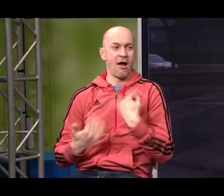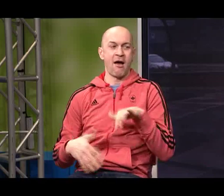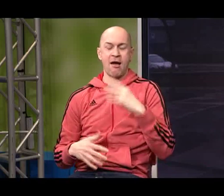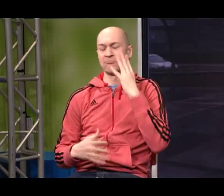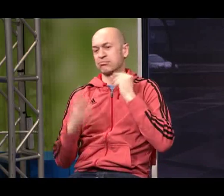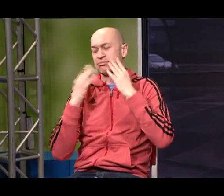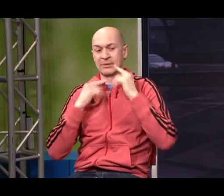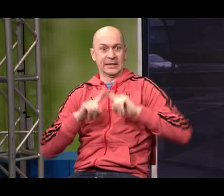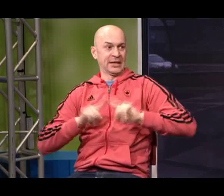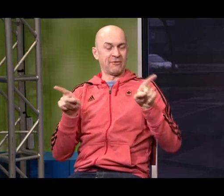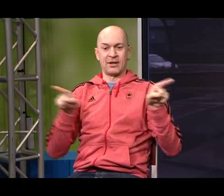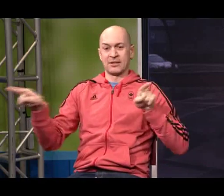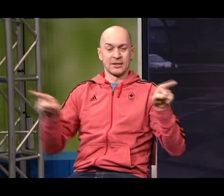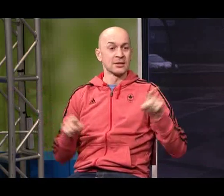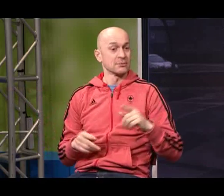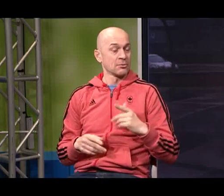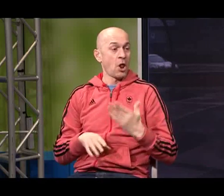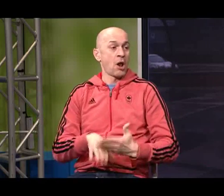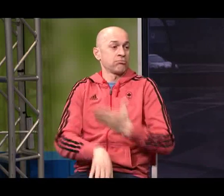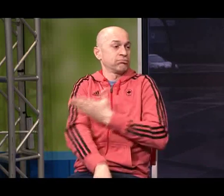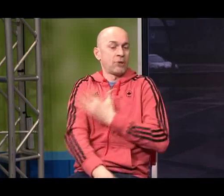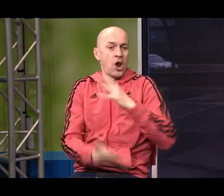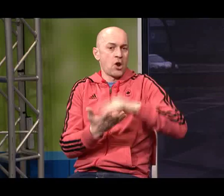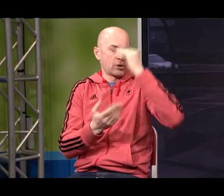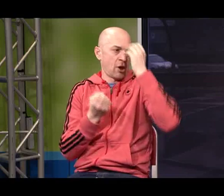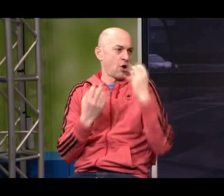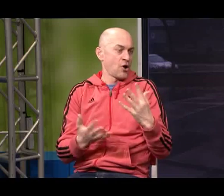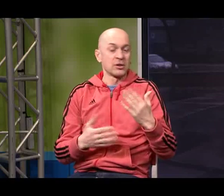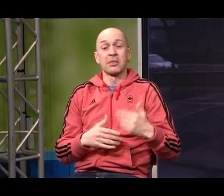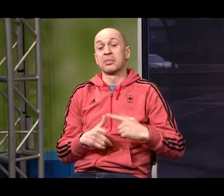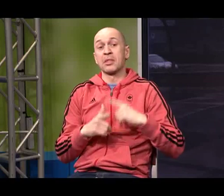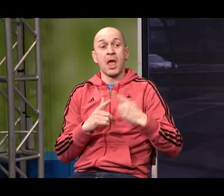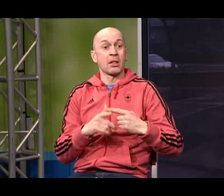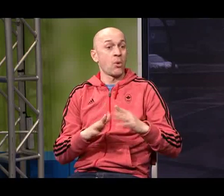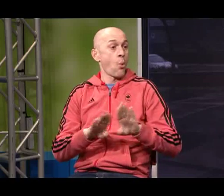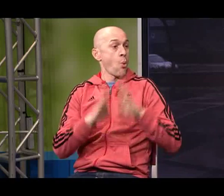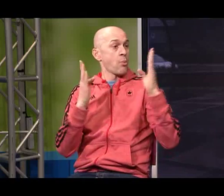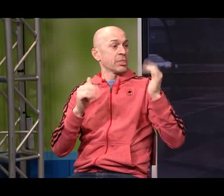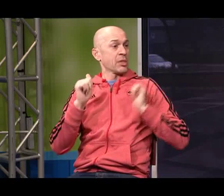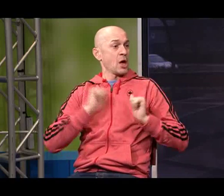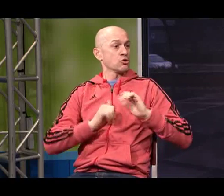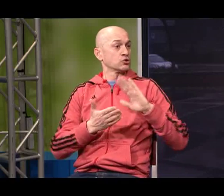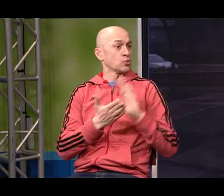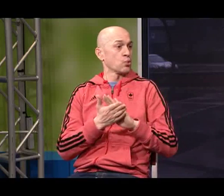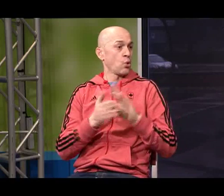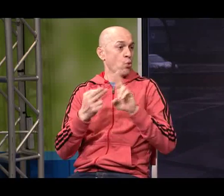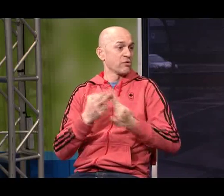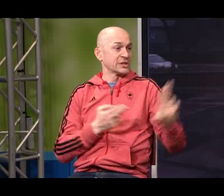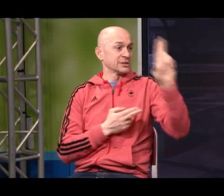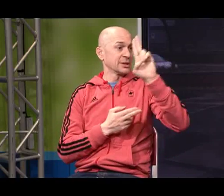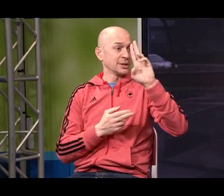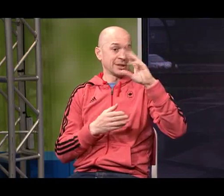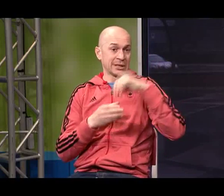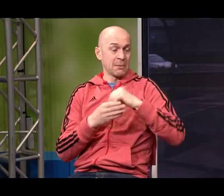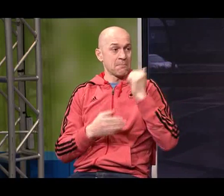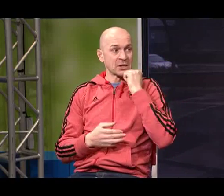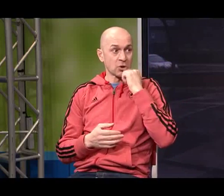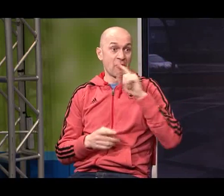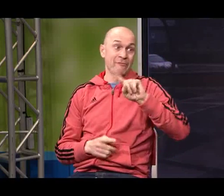language people and different techniques learning from the sign language people so I professionalized or studied in both